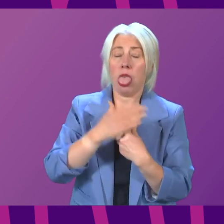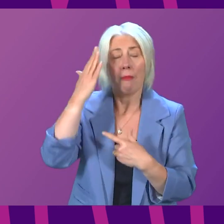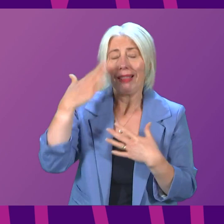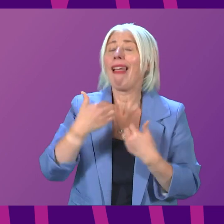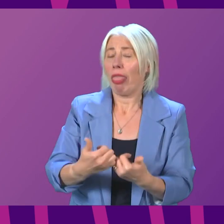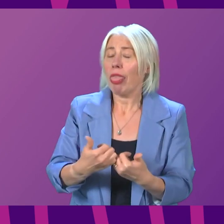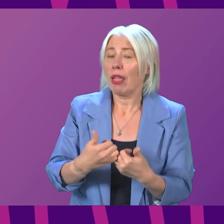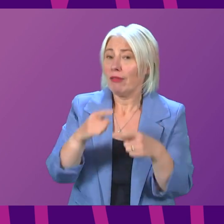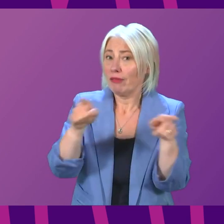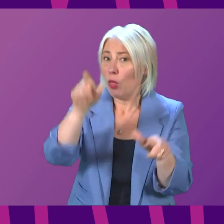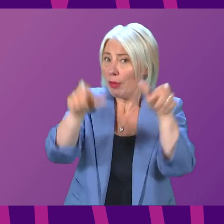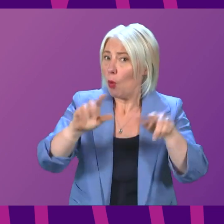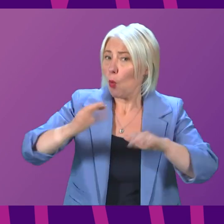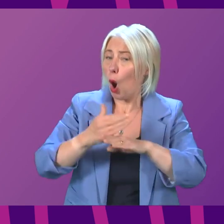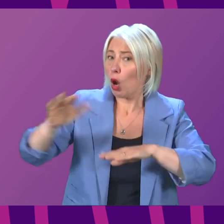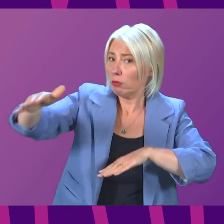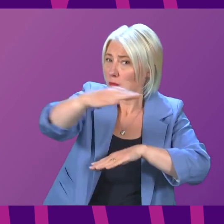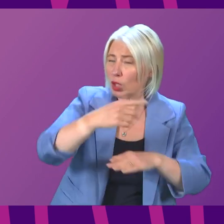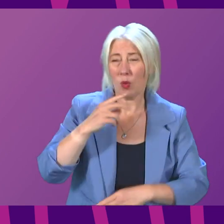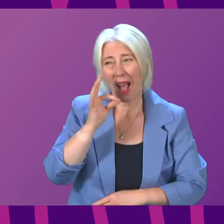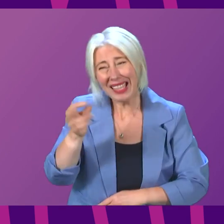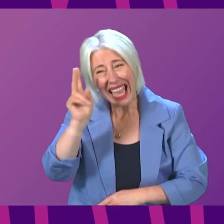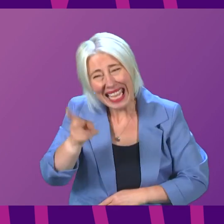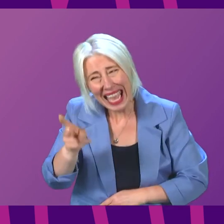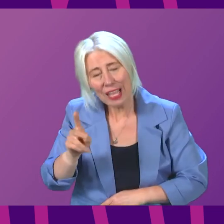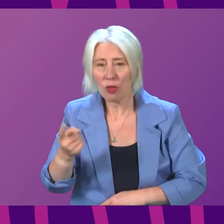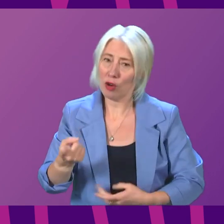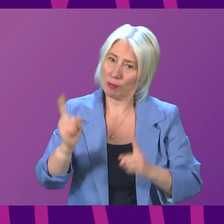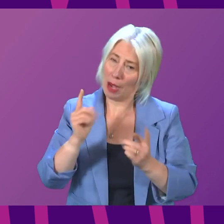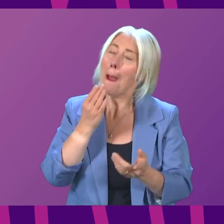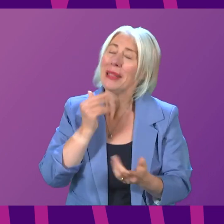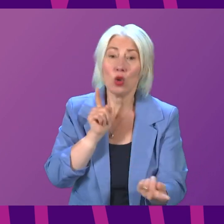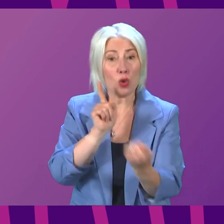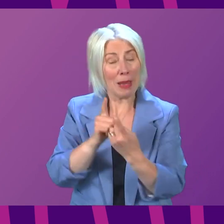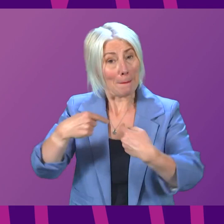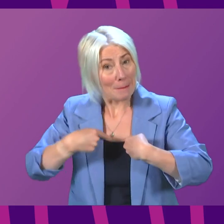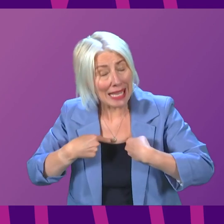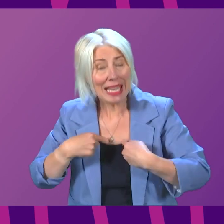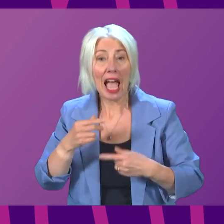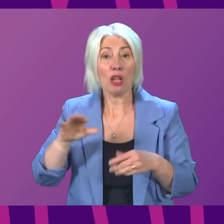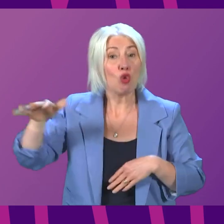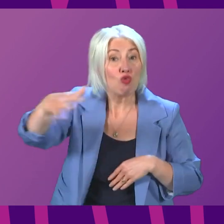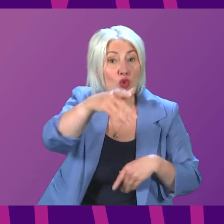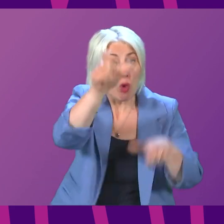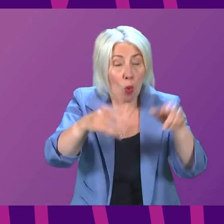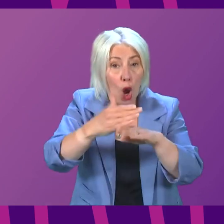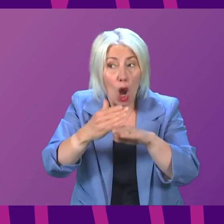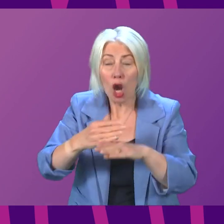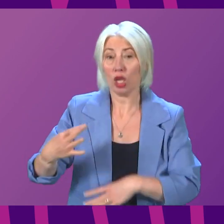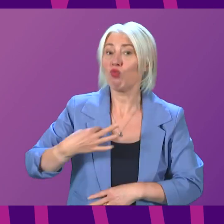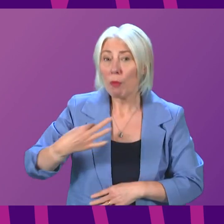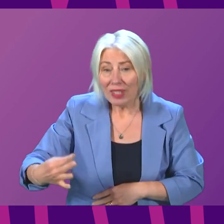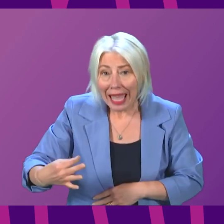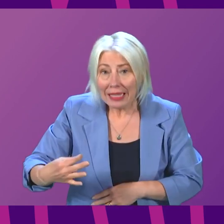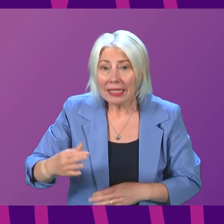So, can I make a renewed call to the First Minister to meet with me and rural workers and rural representatives